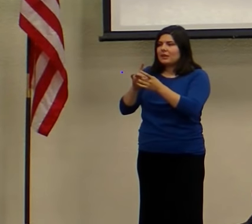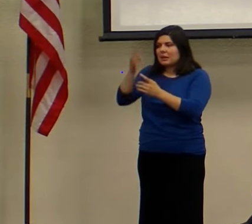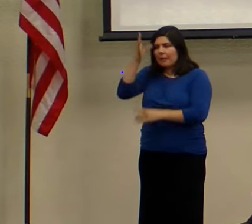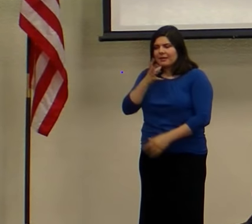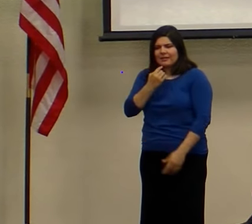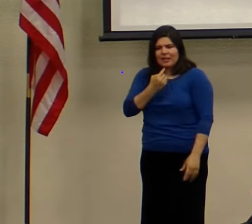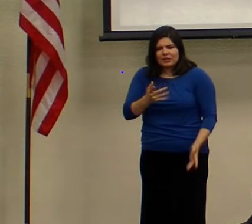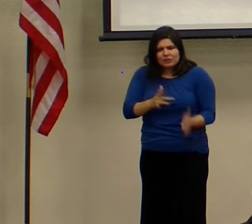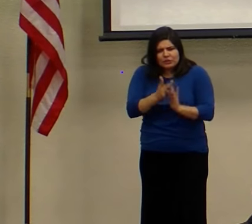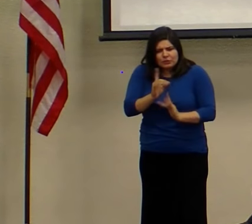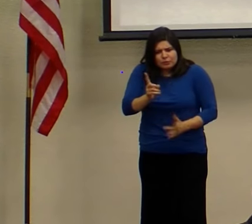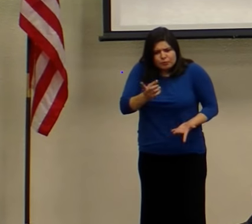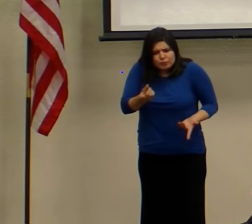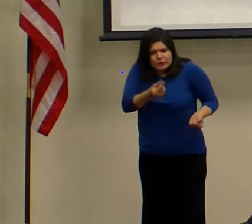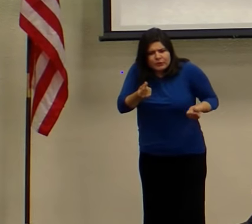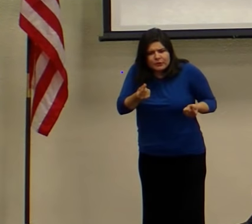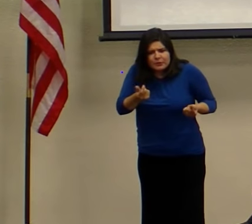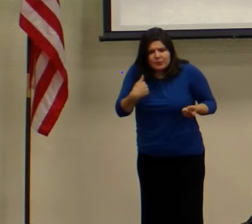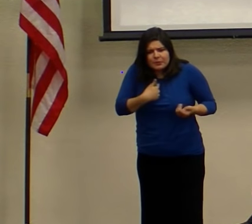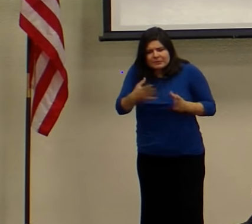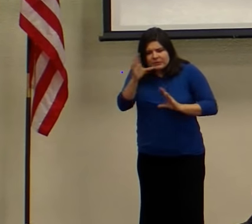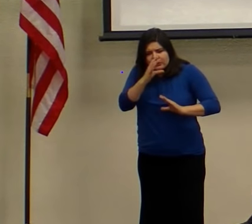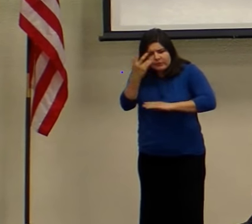We've been looking for you for three days.